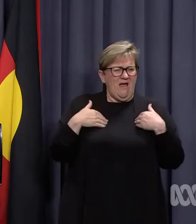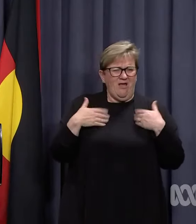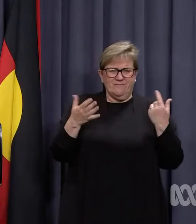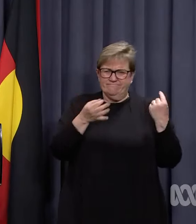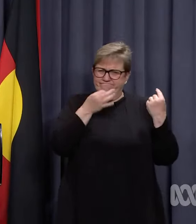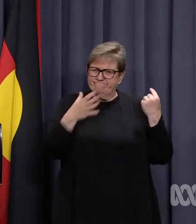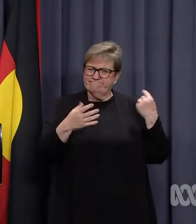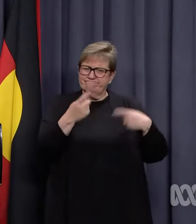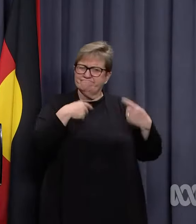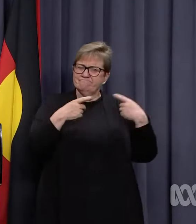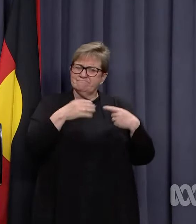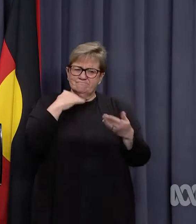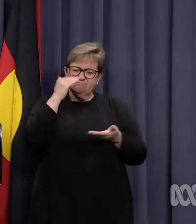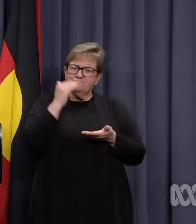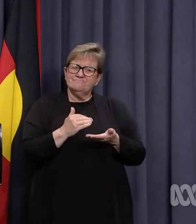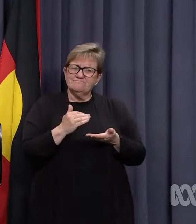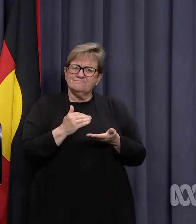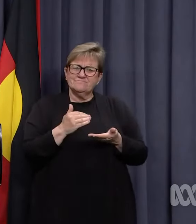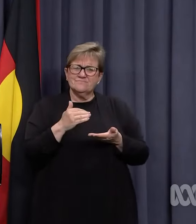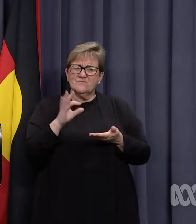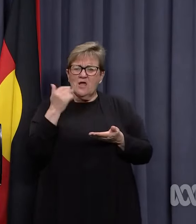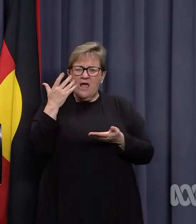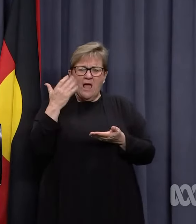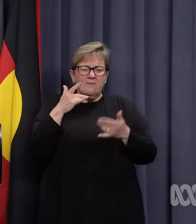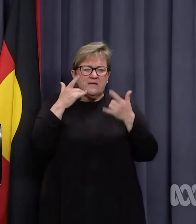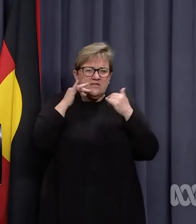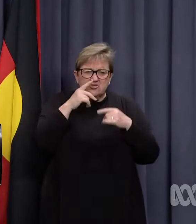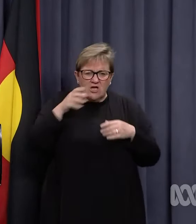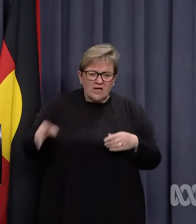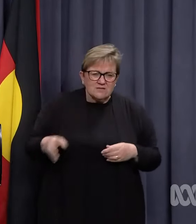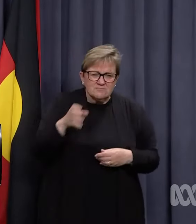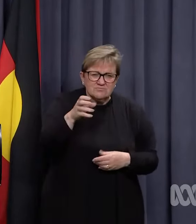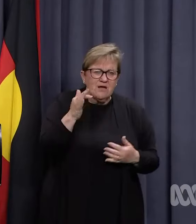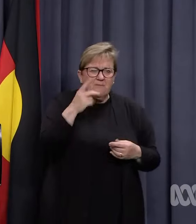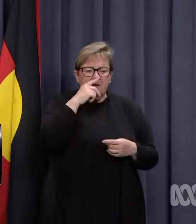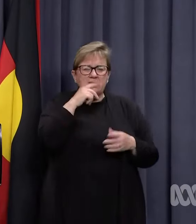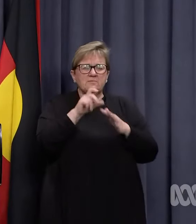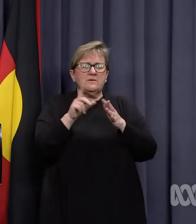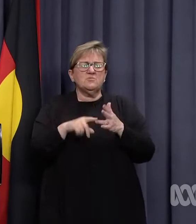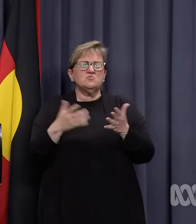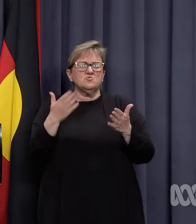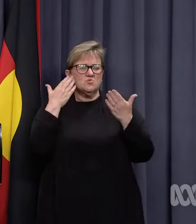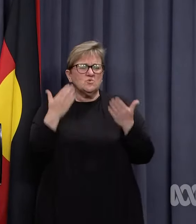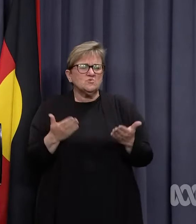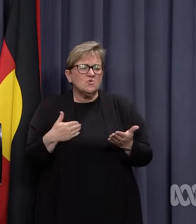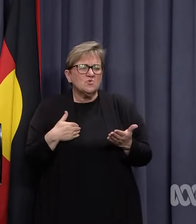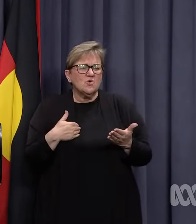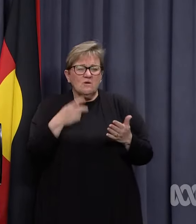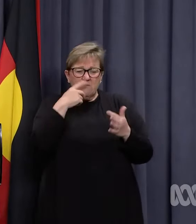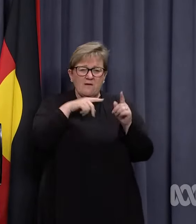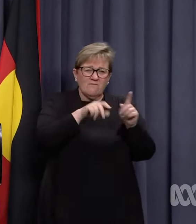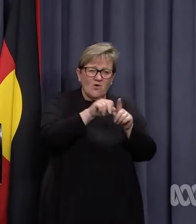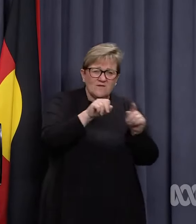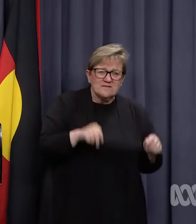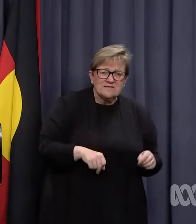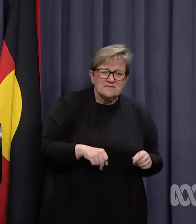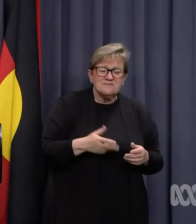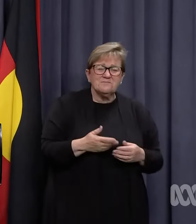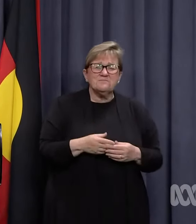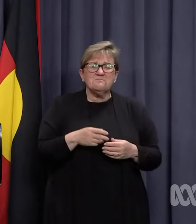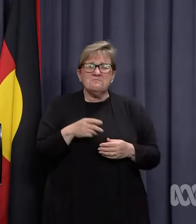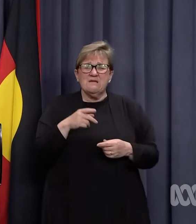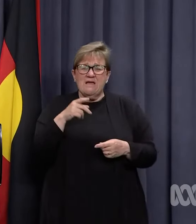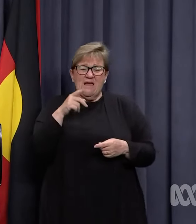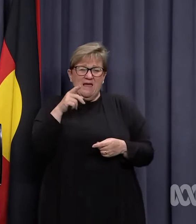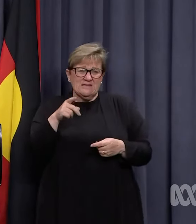getting less information now. We don't know how many check-ins people are still following that system or where that has actually